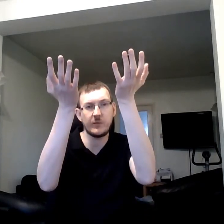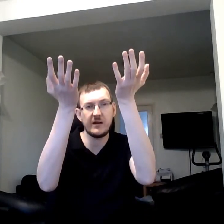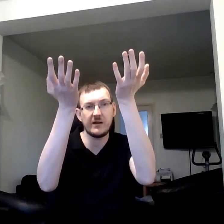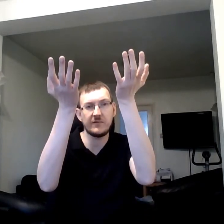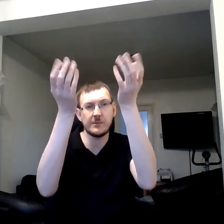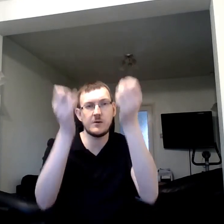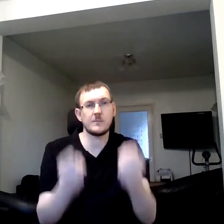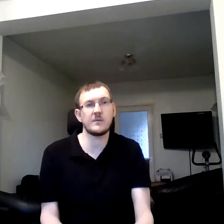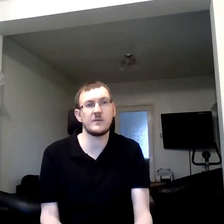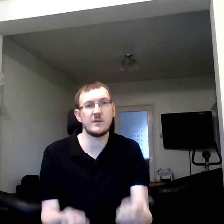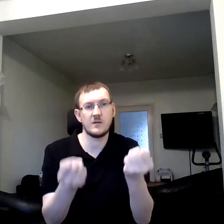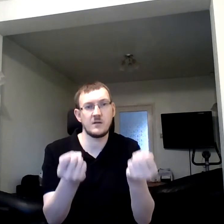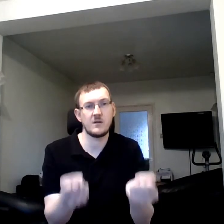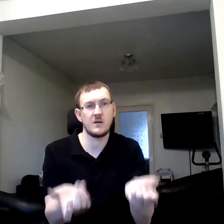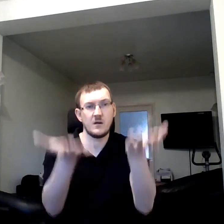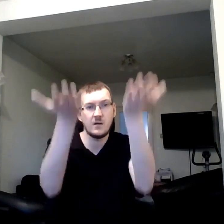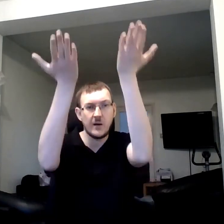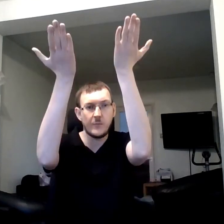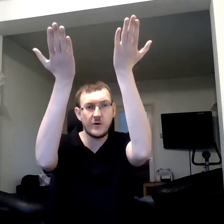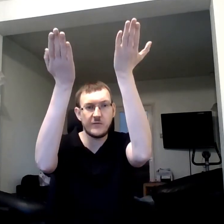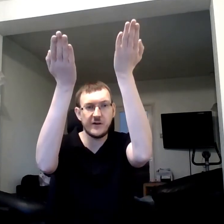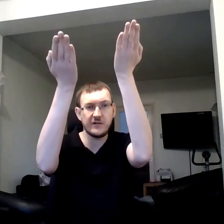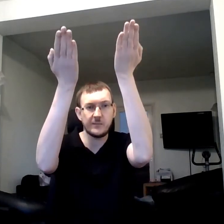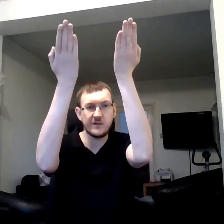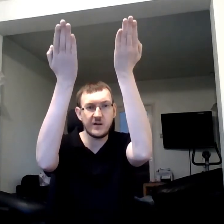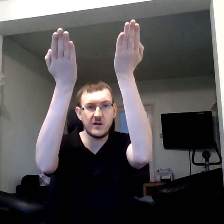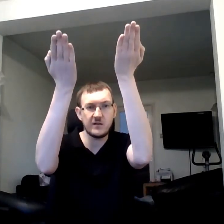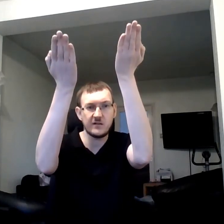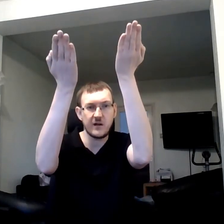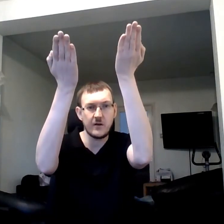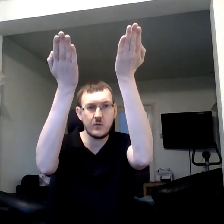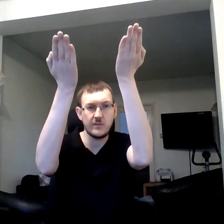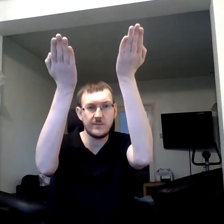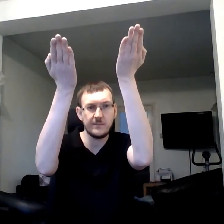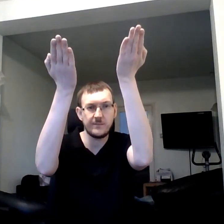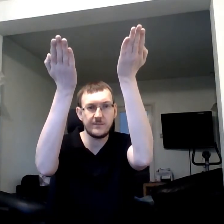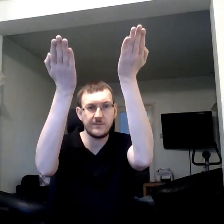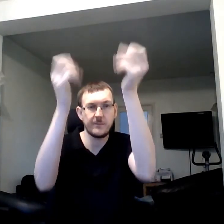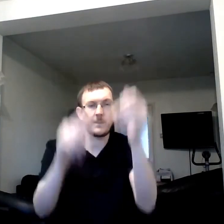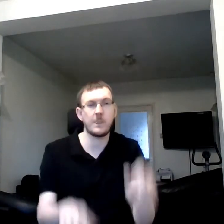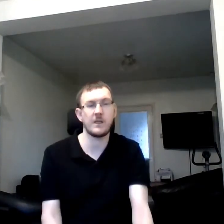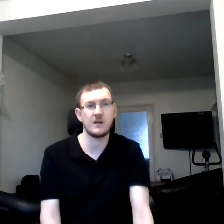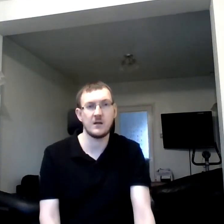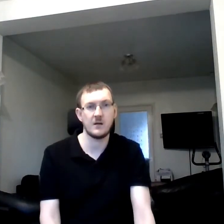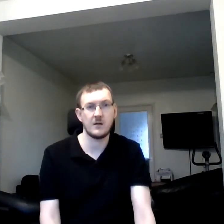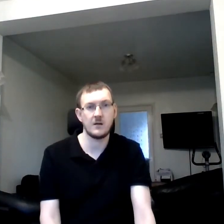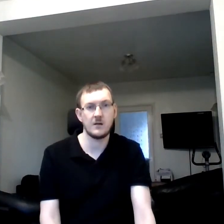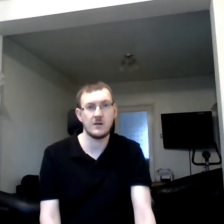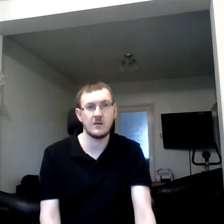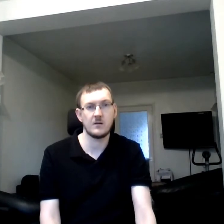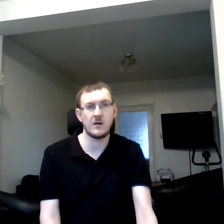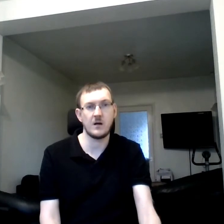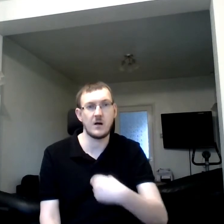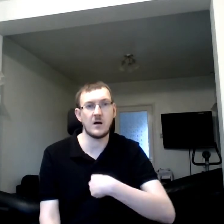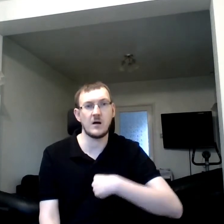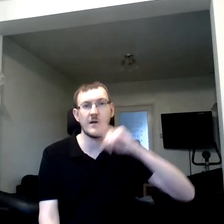we lift them up. And we're offering it up to God. So I